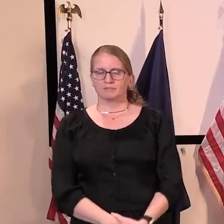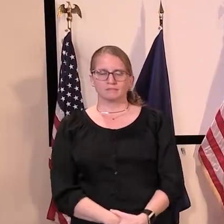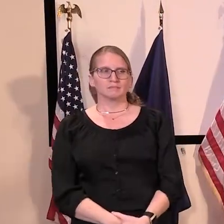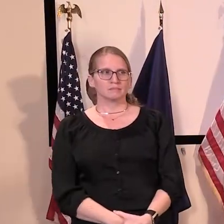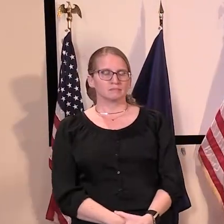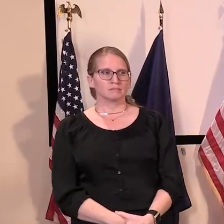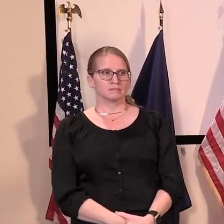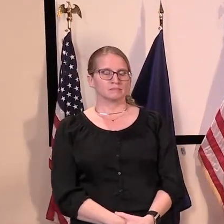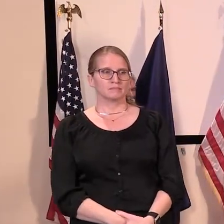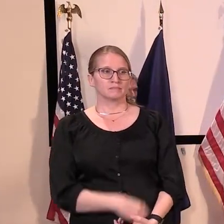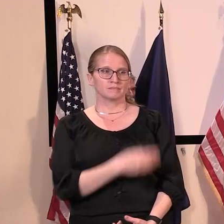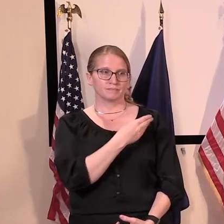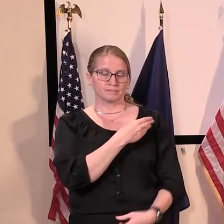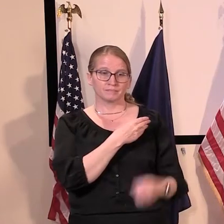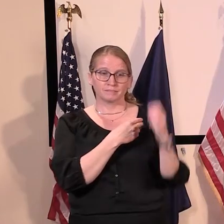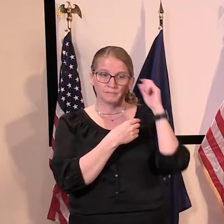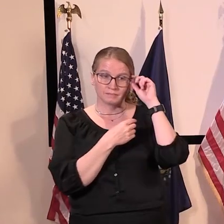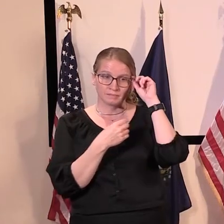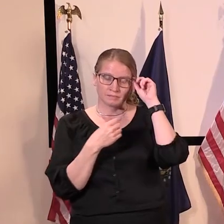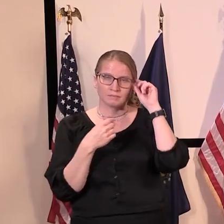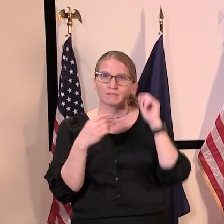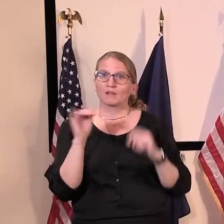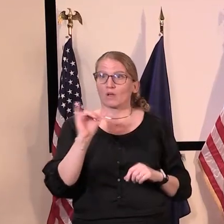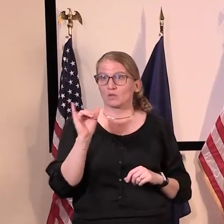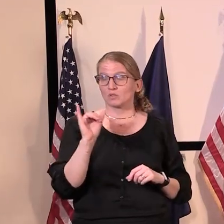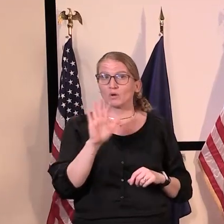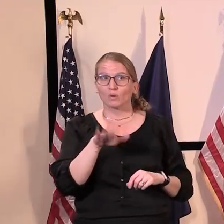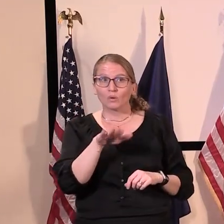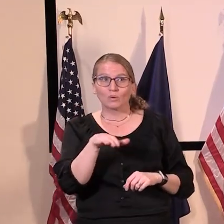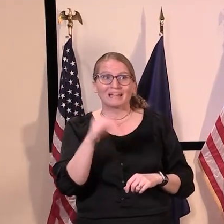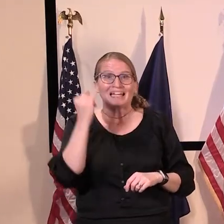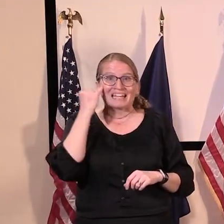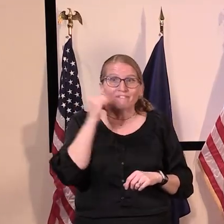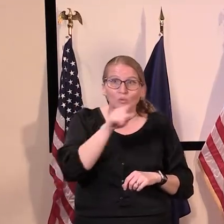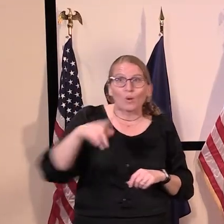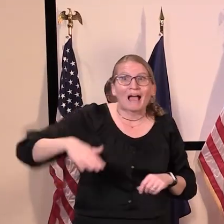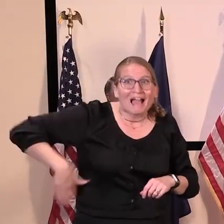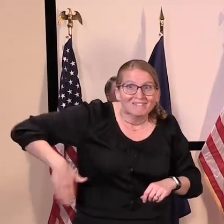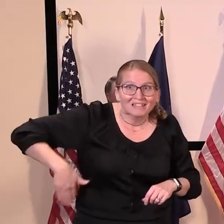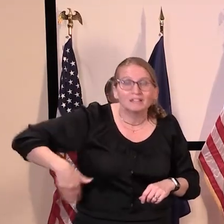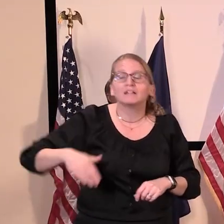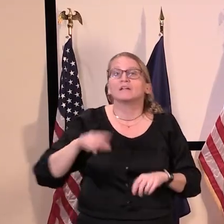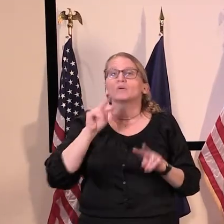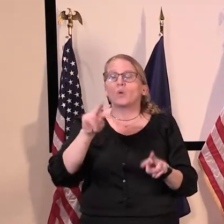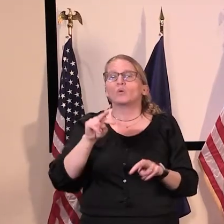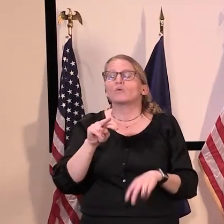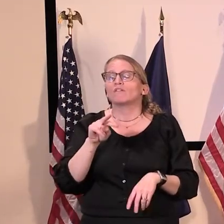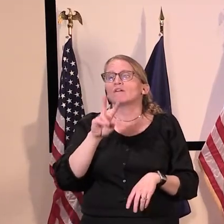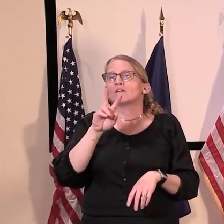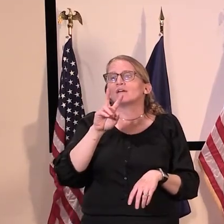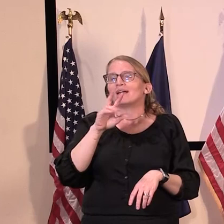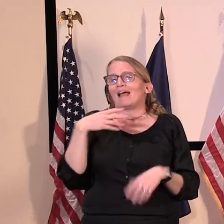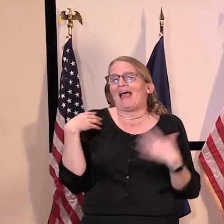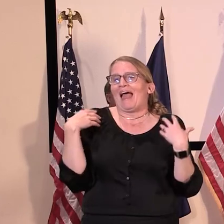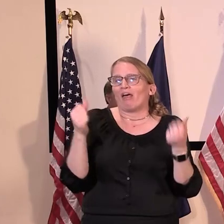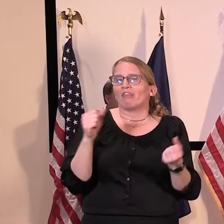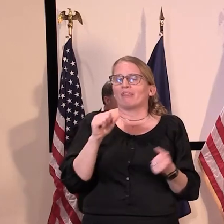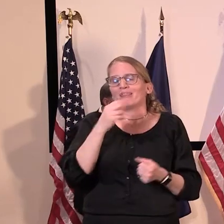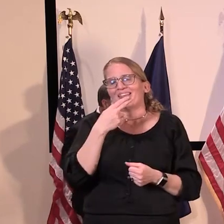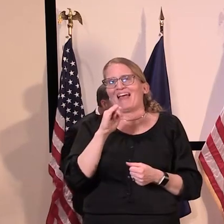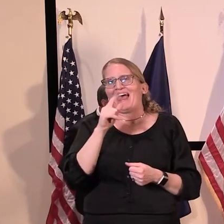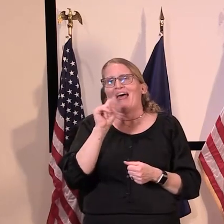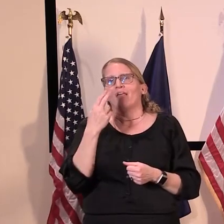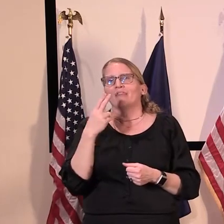And I would just urge, uh, if you, if people have not done it, to go to healthvermont.gov, our COVID-19 website,